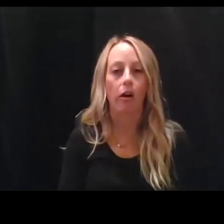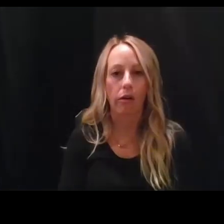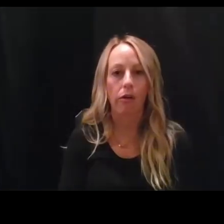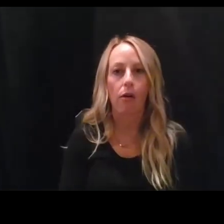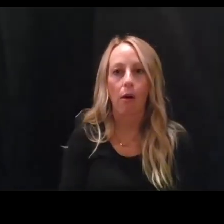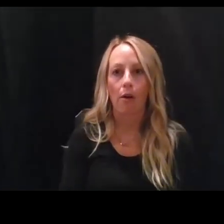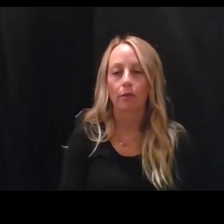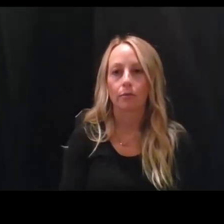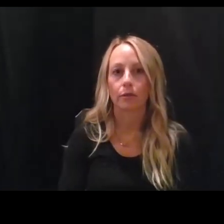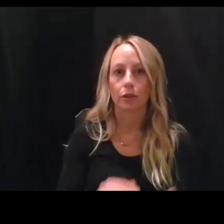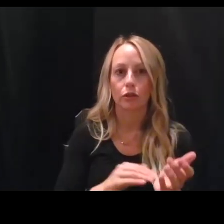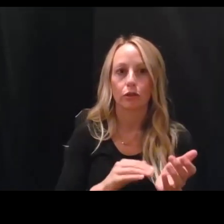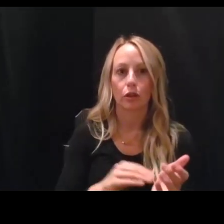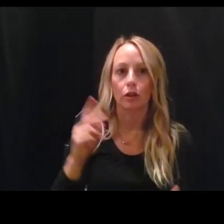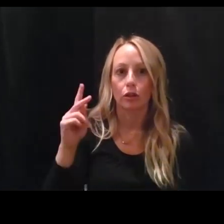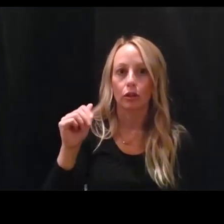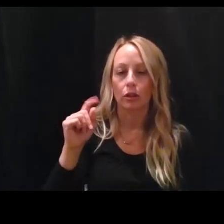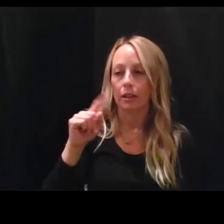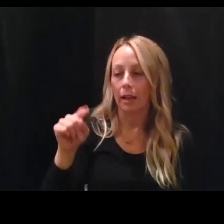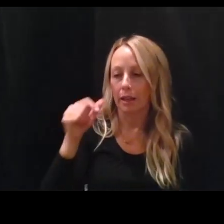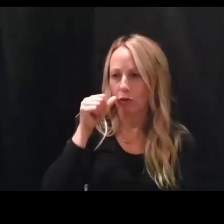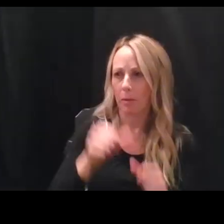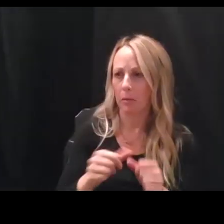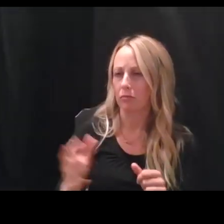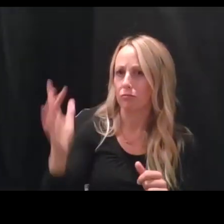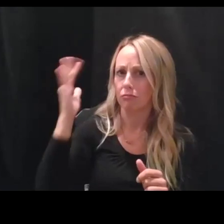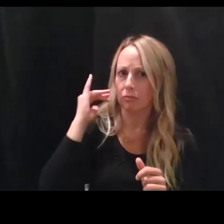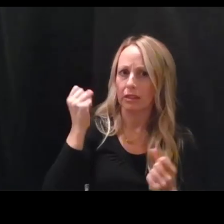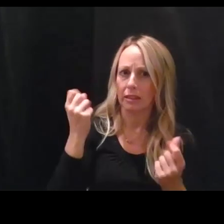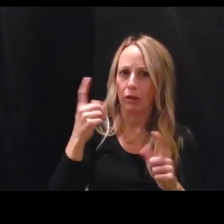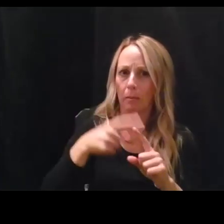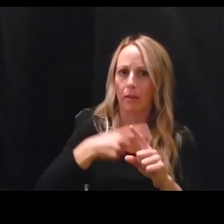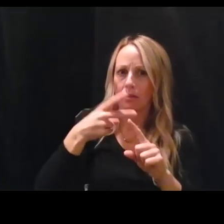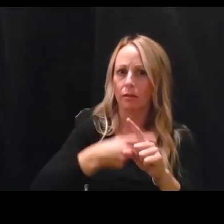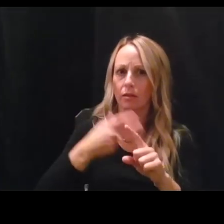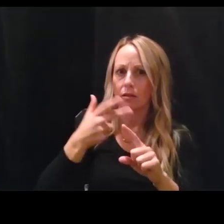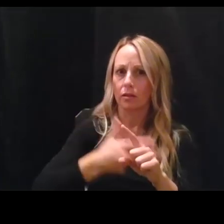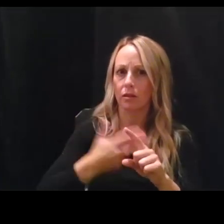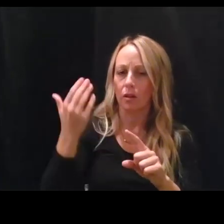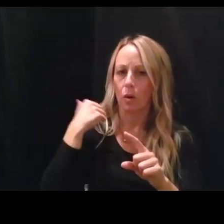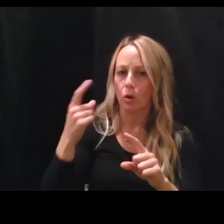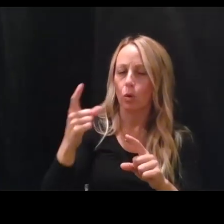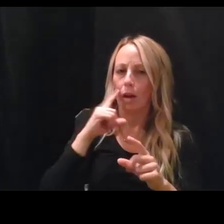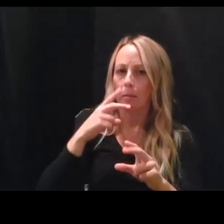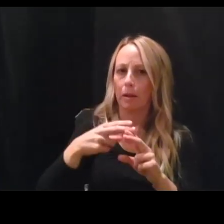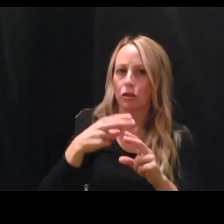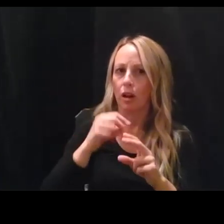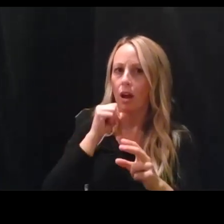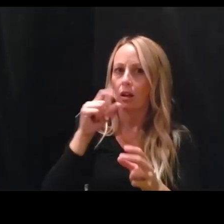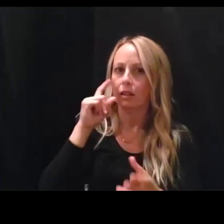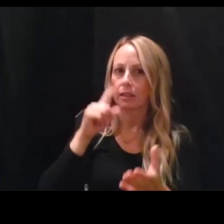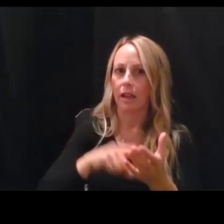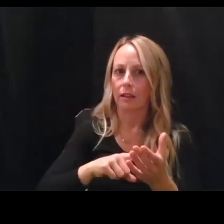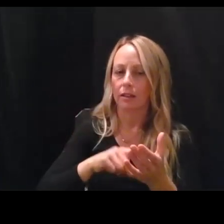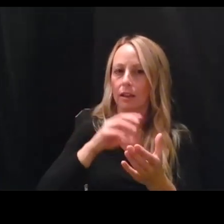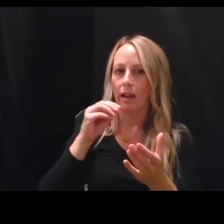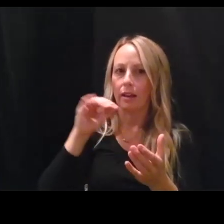Dr. Katz, I know earlier on in the pandemic you were talking quite a bit of, um, some of the undetected prevalence or what we believe the actual infection rate